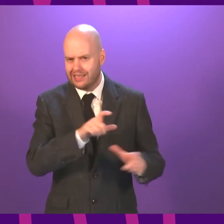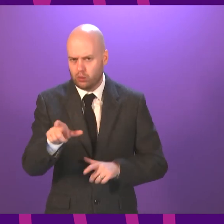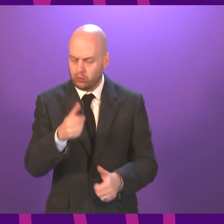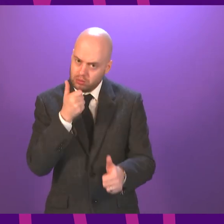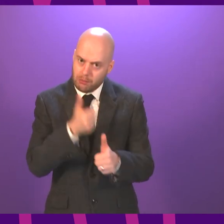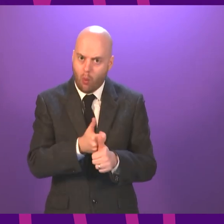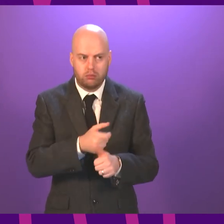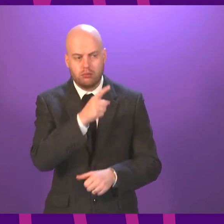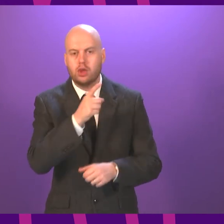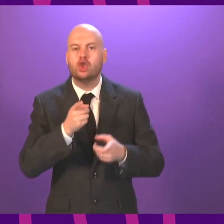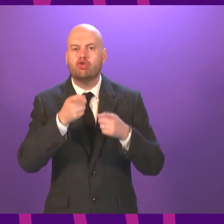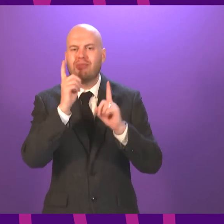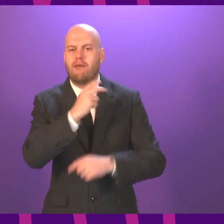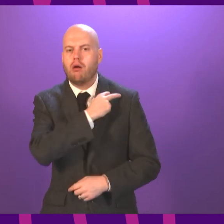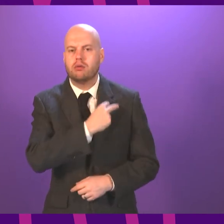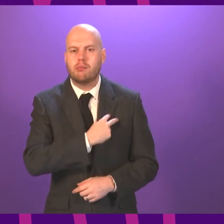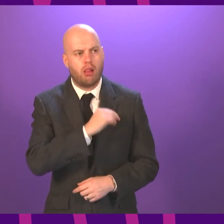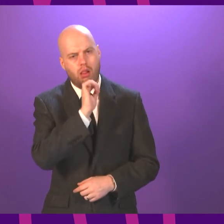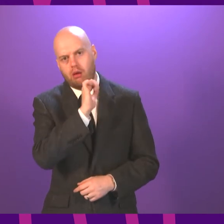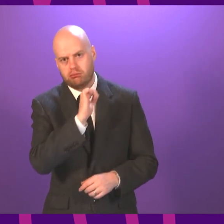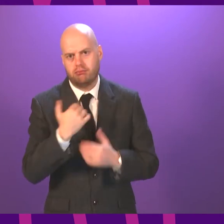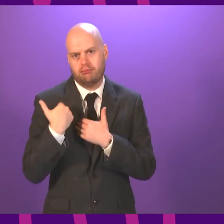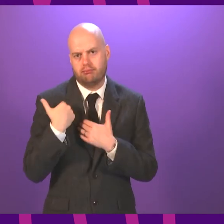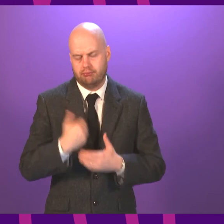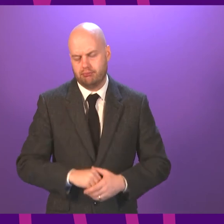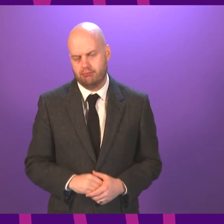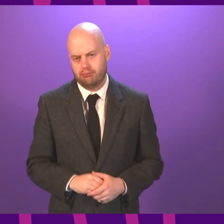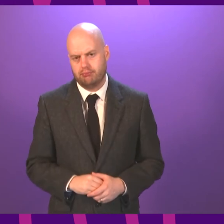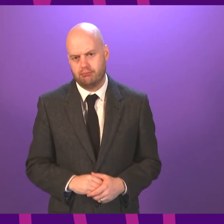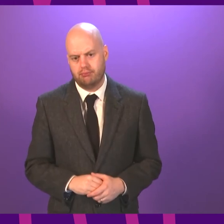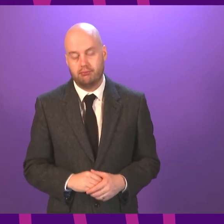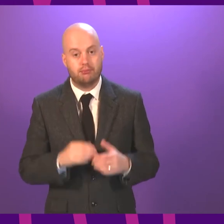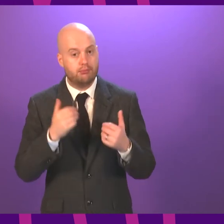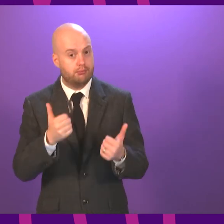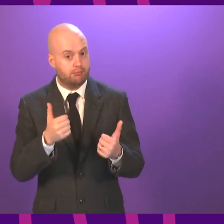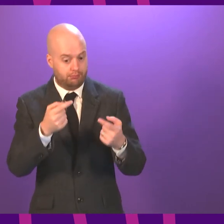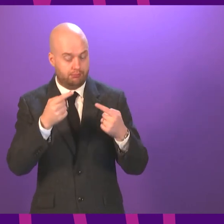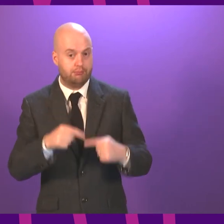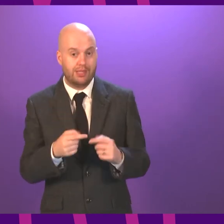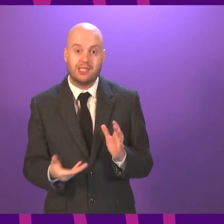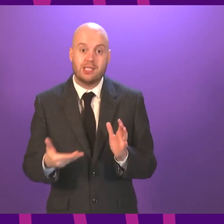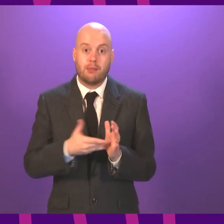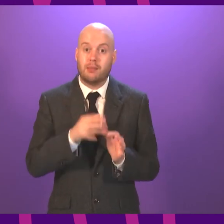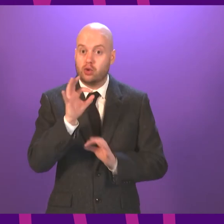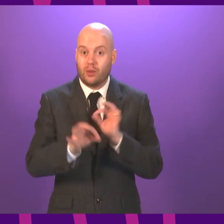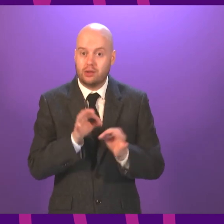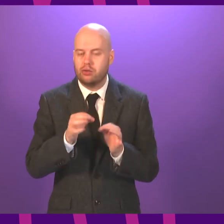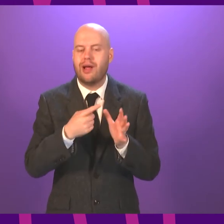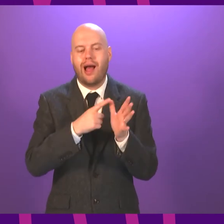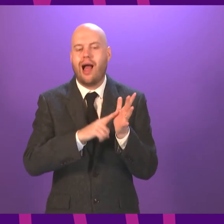efforts that the Chief Constable is undertaking. Thank you. will on to supplementary questions and I call Alistair Allen.